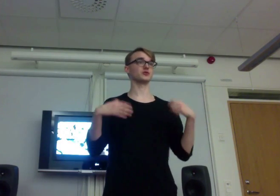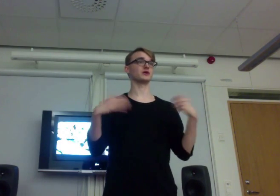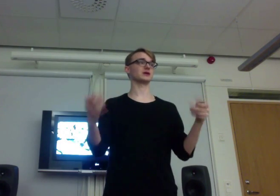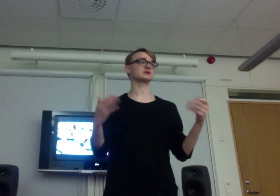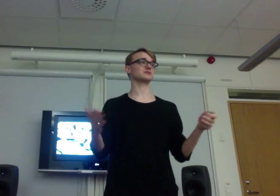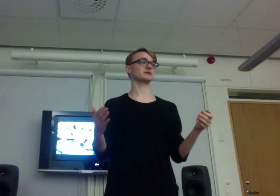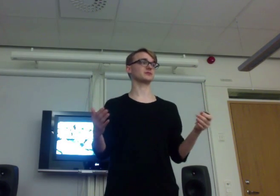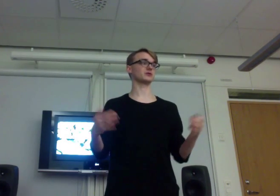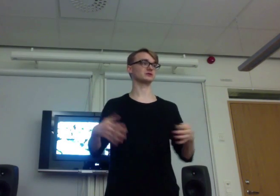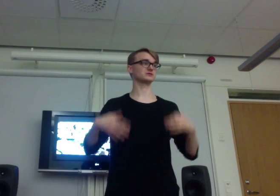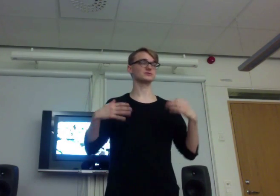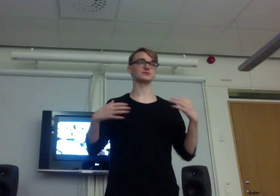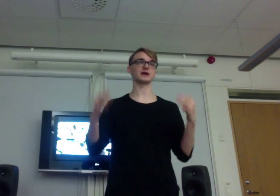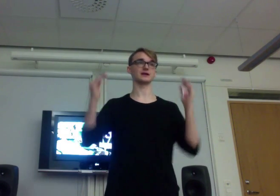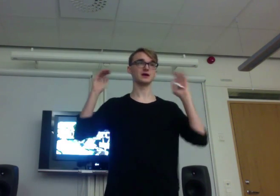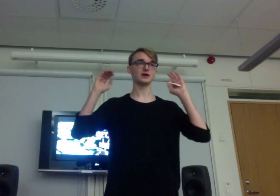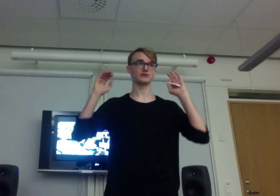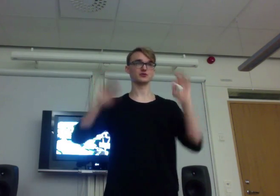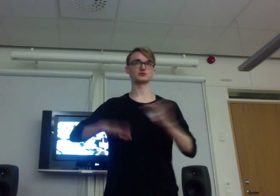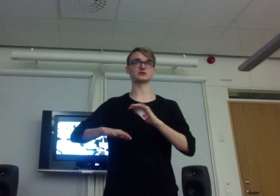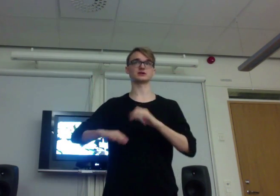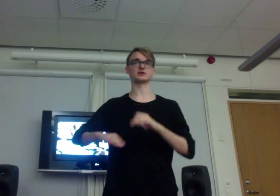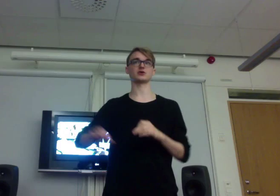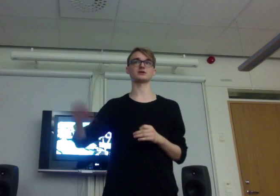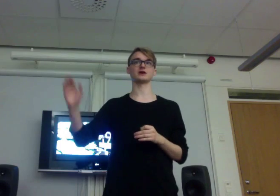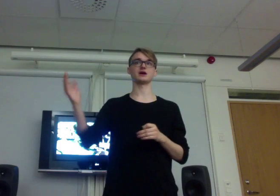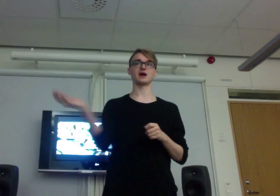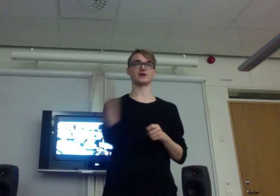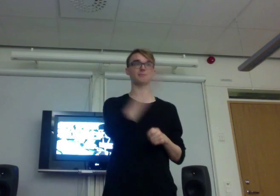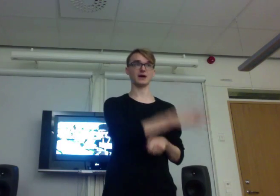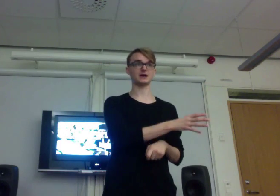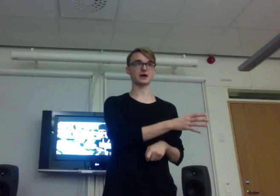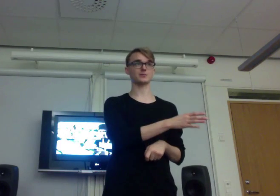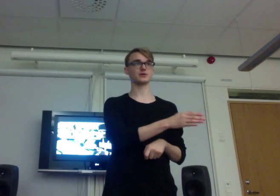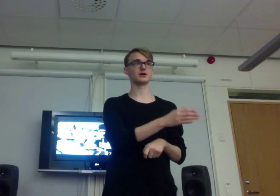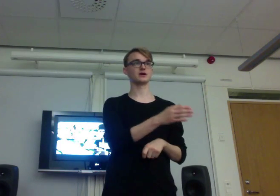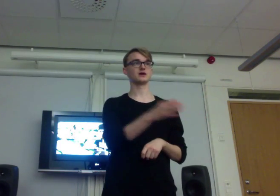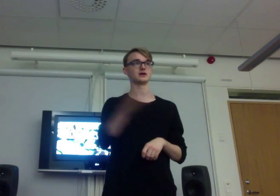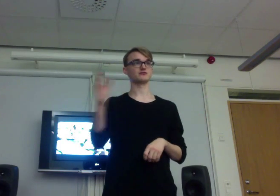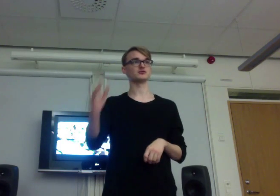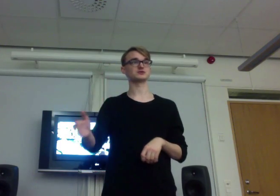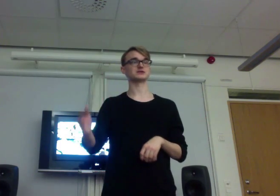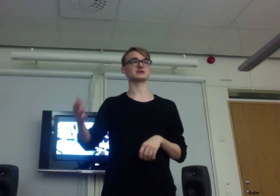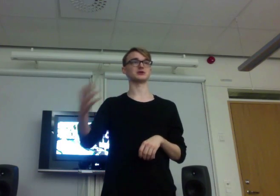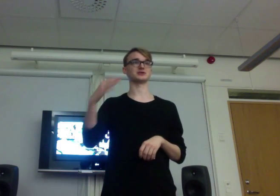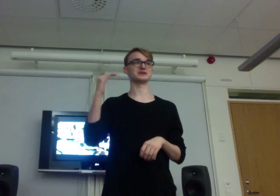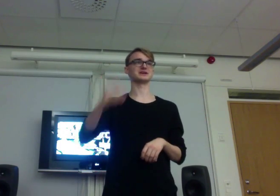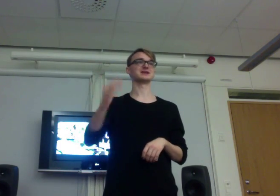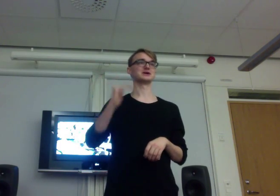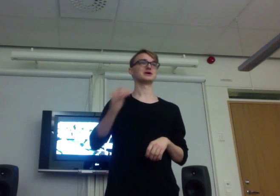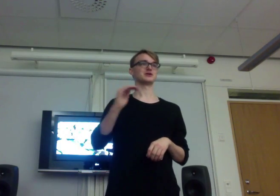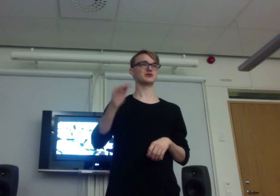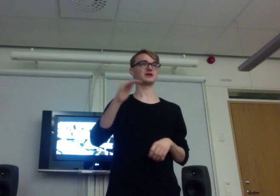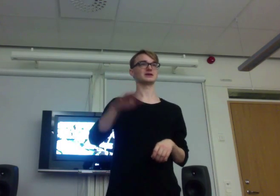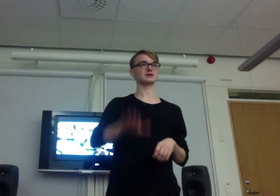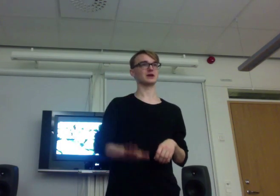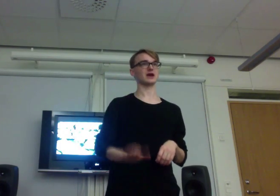doing an experimental part. Like, if you're using technology, have a backup. If you're using technology, think, like, how